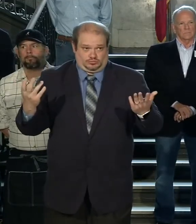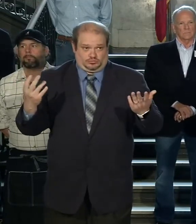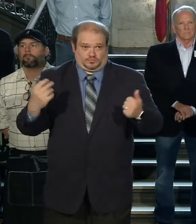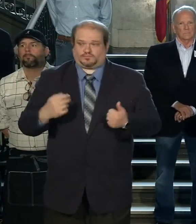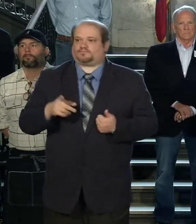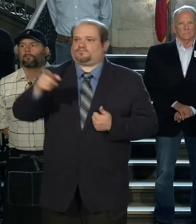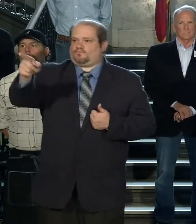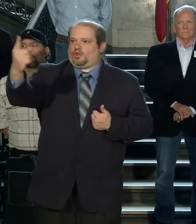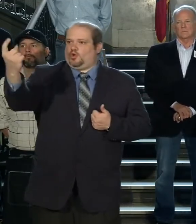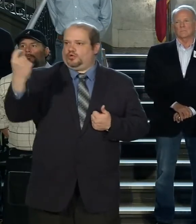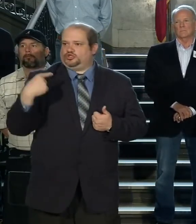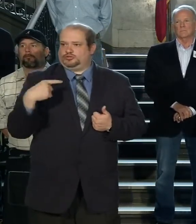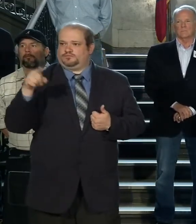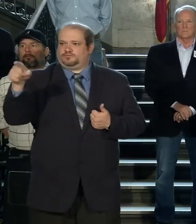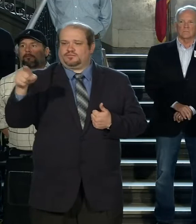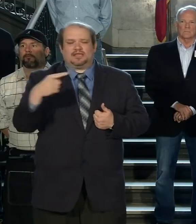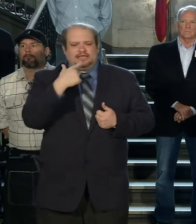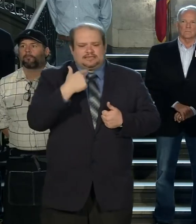Yes.